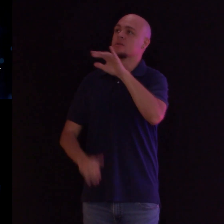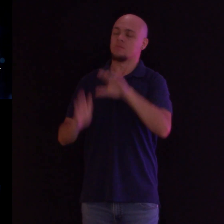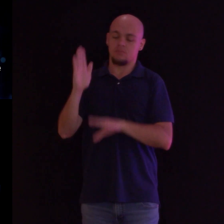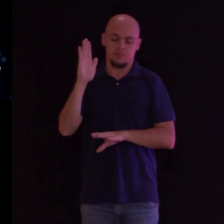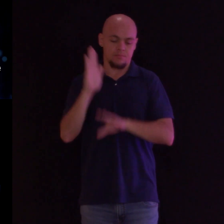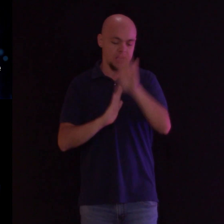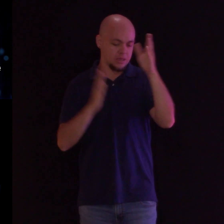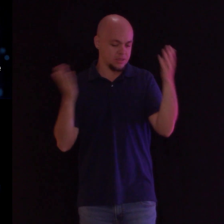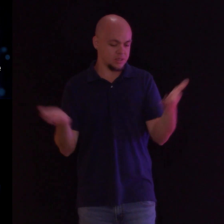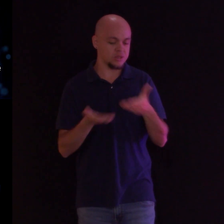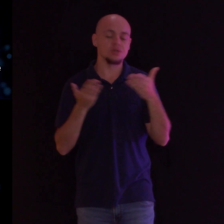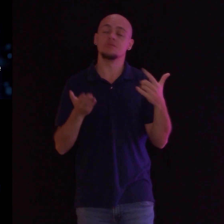We pray